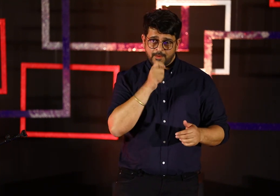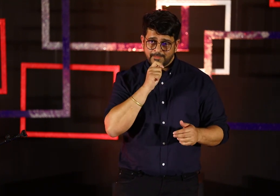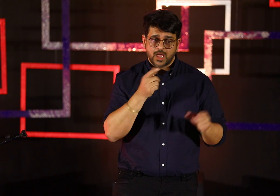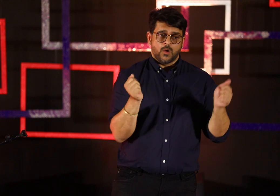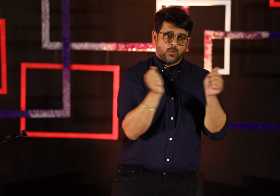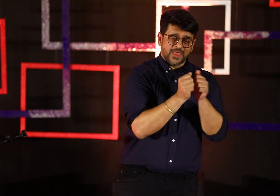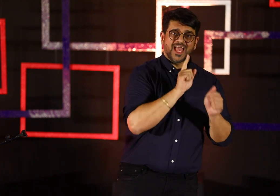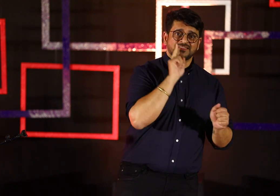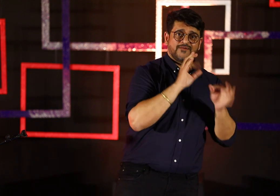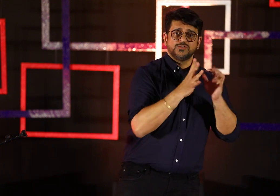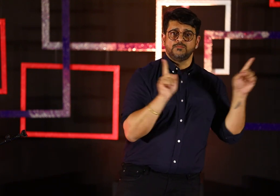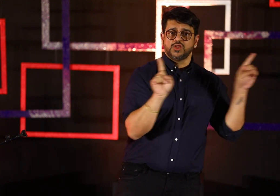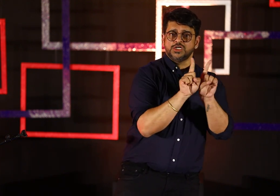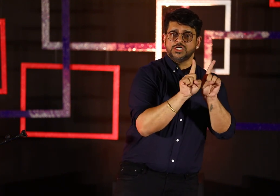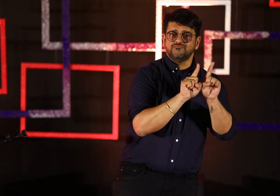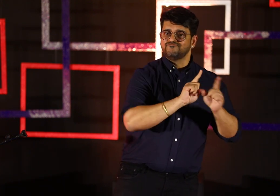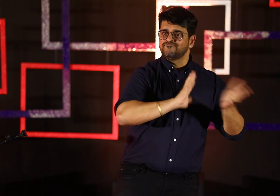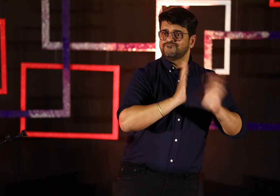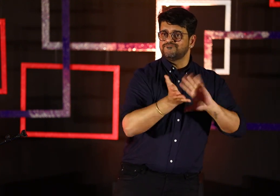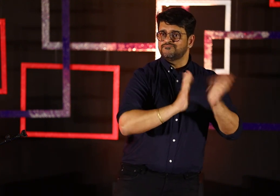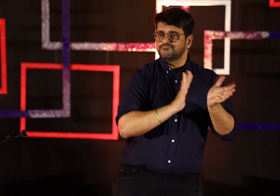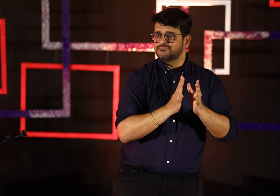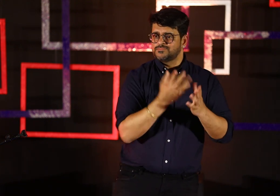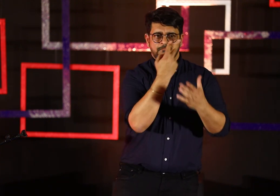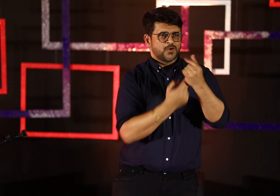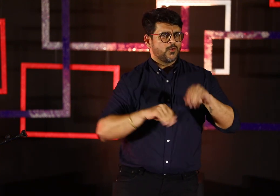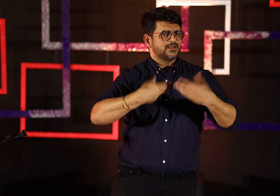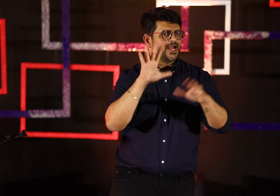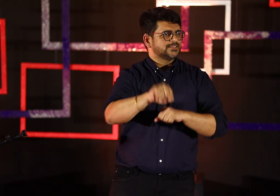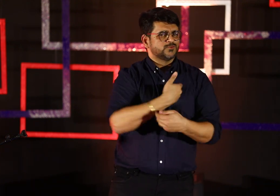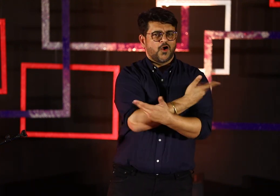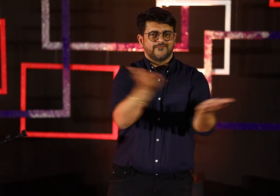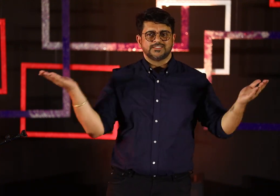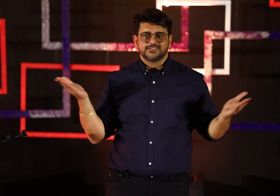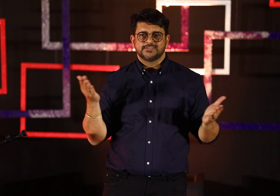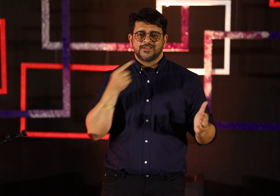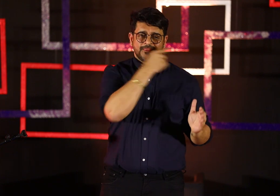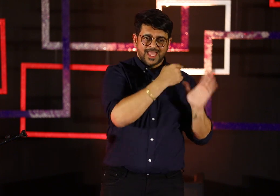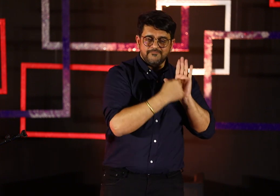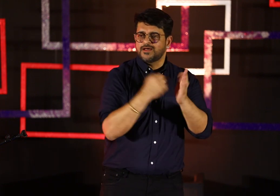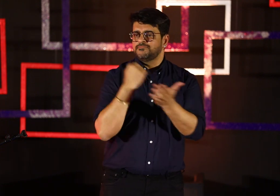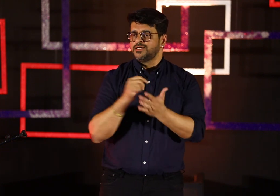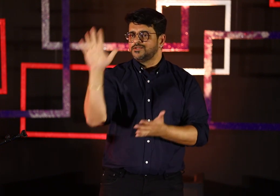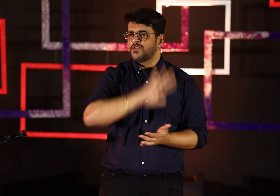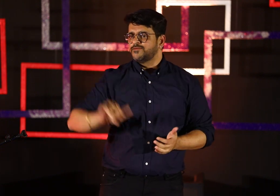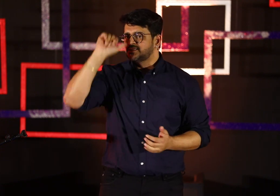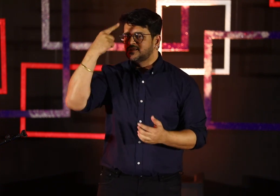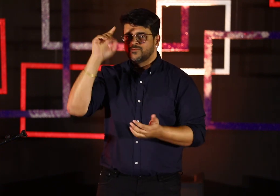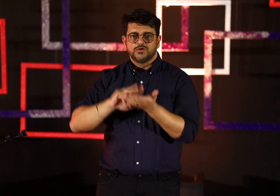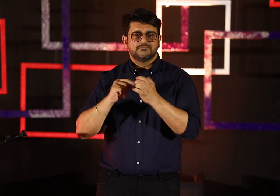most effective model where India must give access to media and television. So, they are both languages and both the communities have access. This is the model and